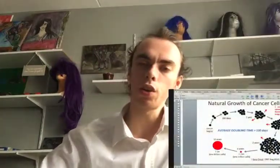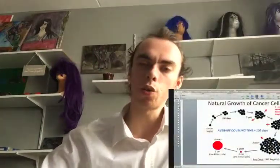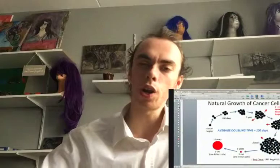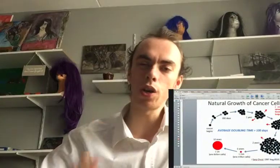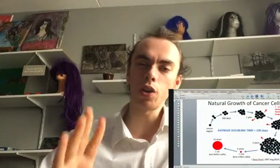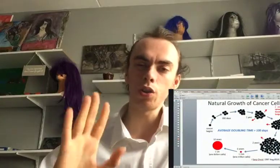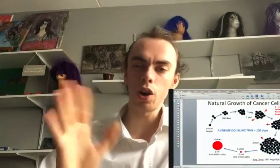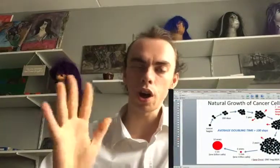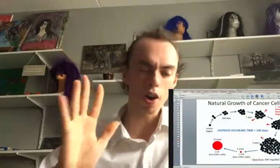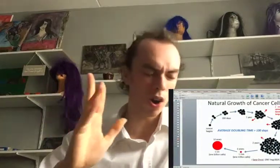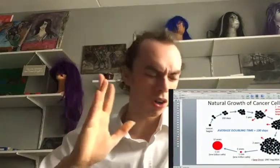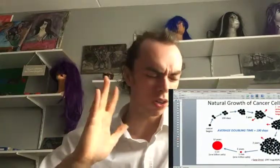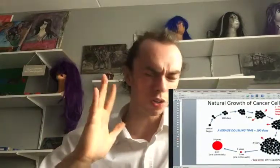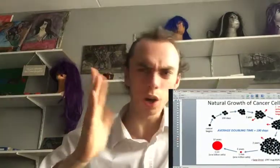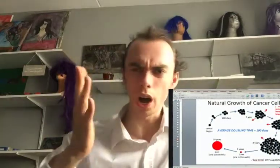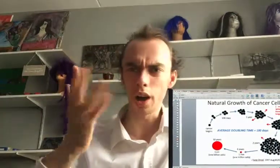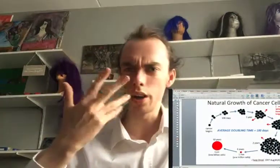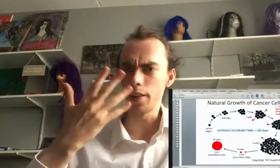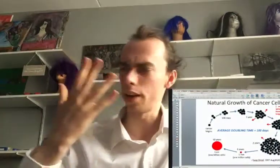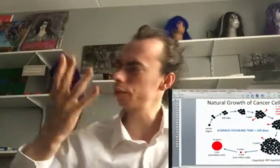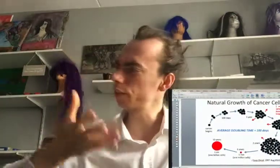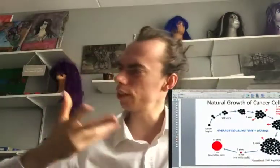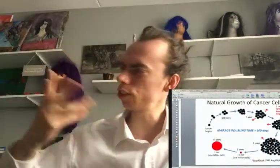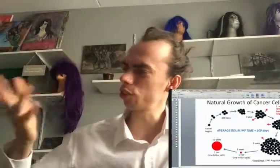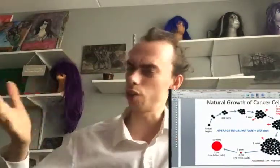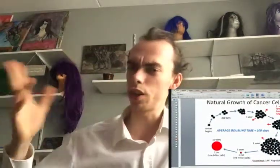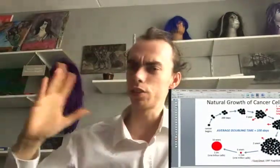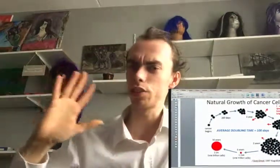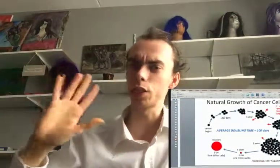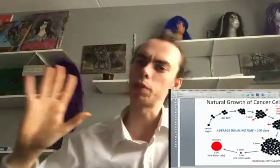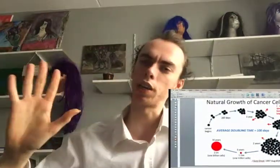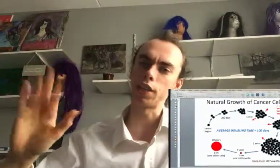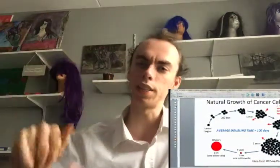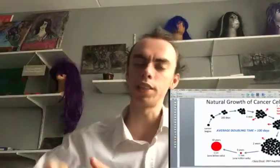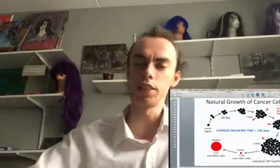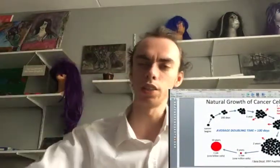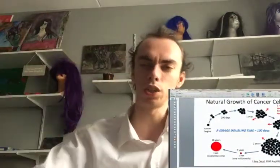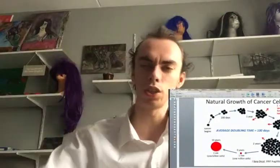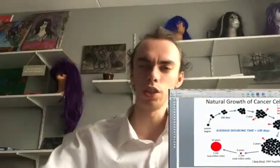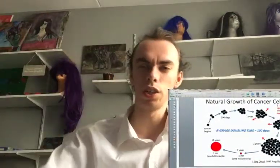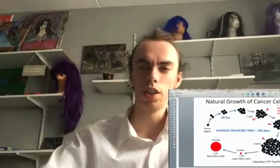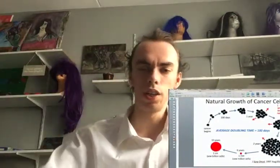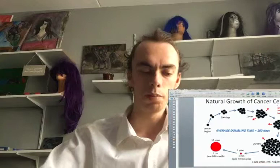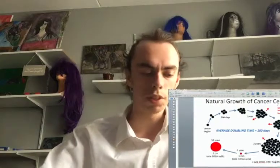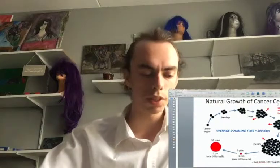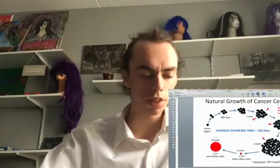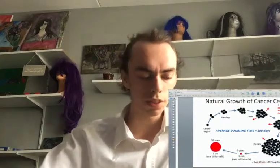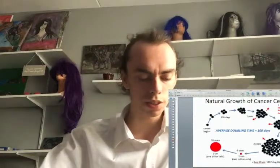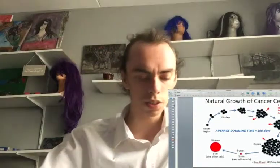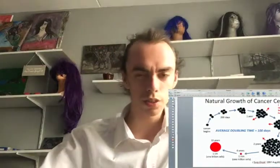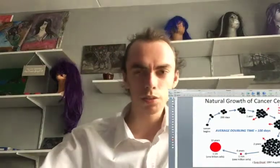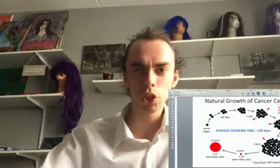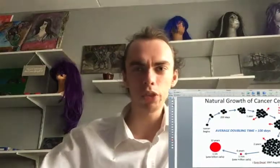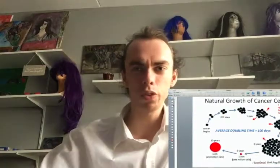have cancer around something like 10 years. Because that's the general